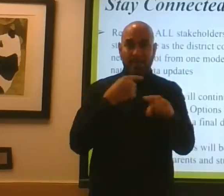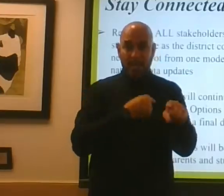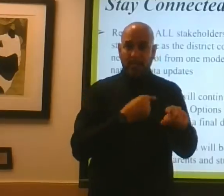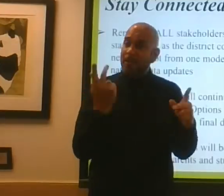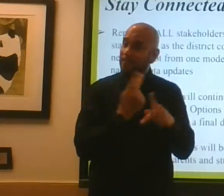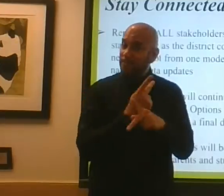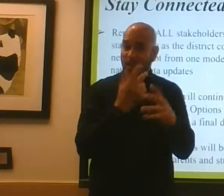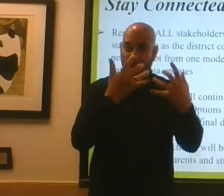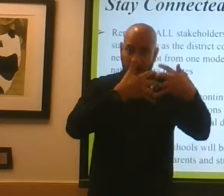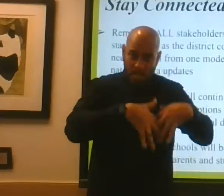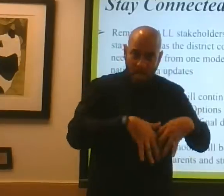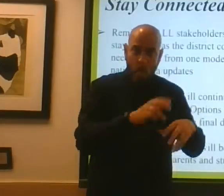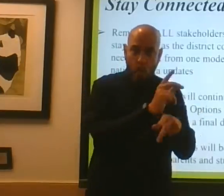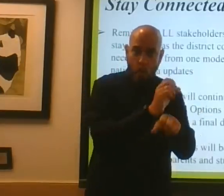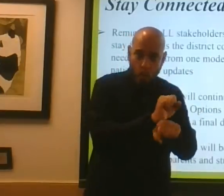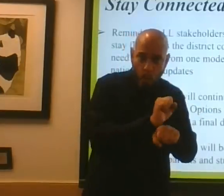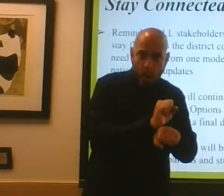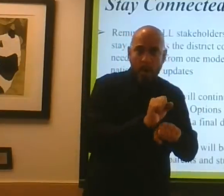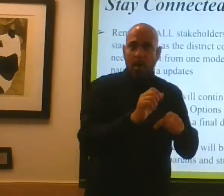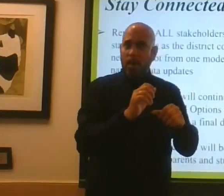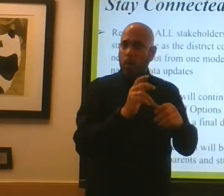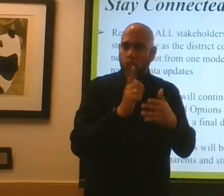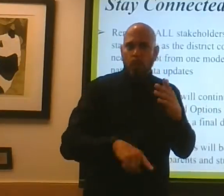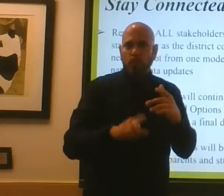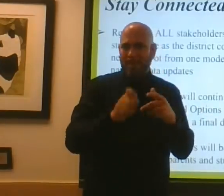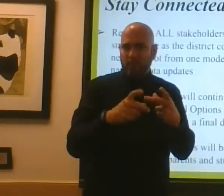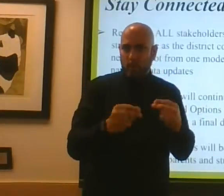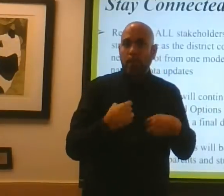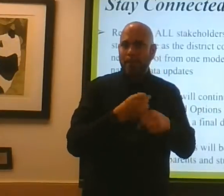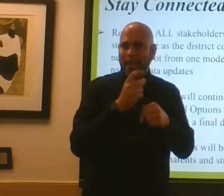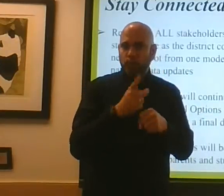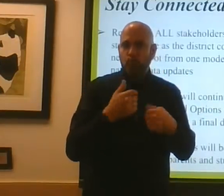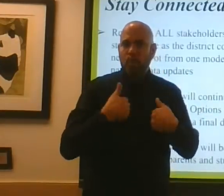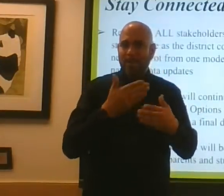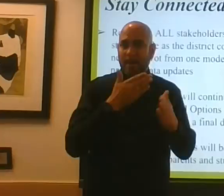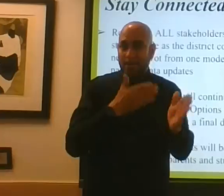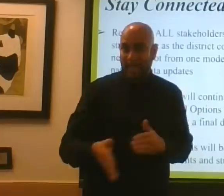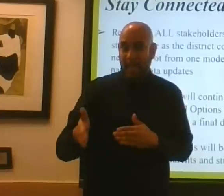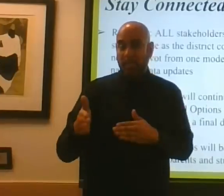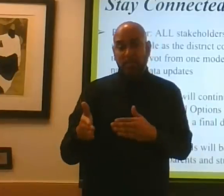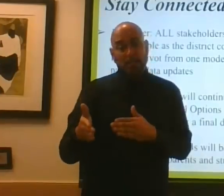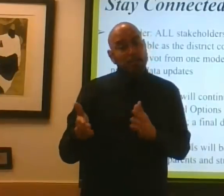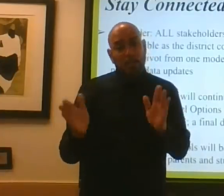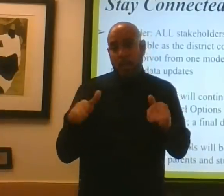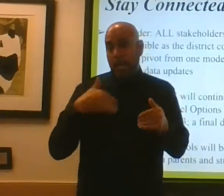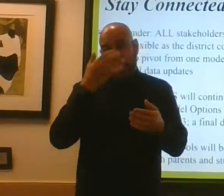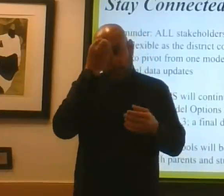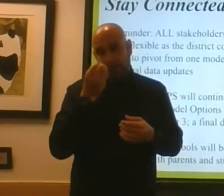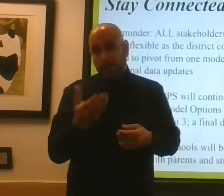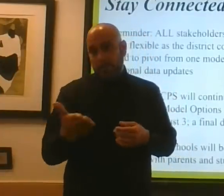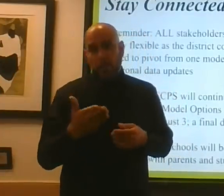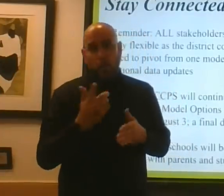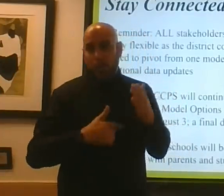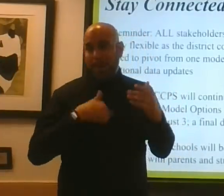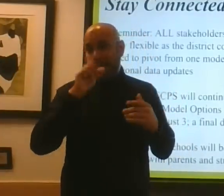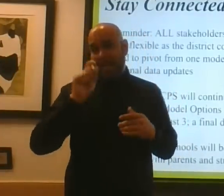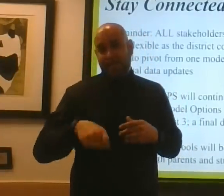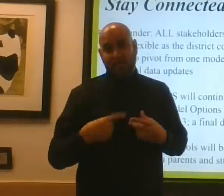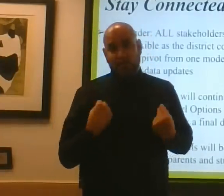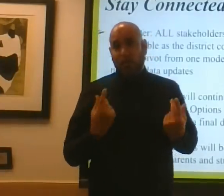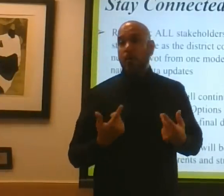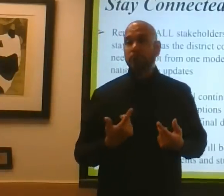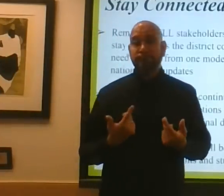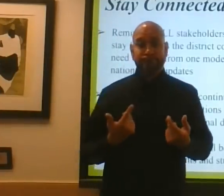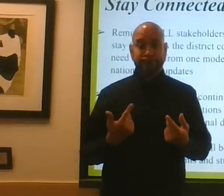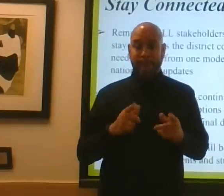work, figure out what you've got to do, and make sure you have plans. Next, I'll say, I'll just tell you what I've been having to do. I don't know all the